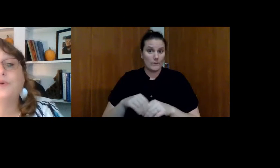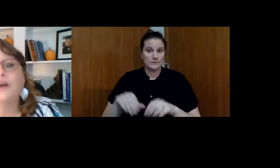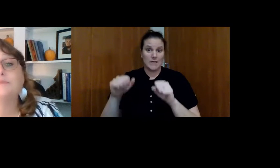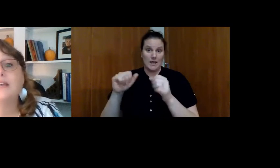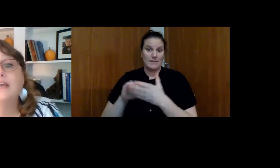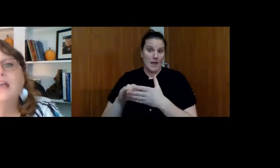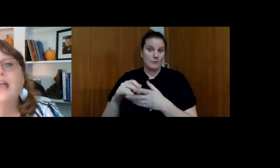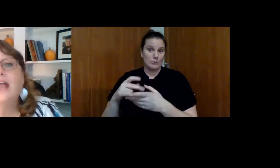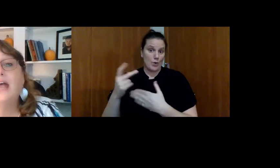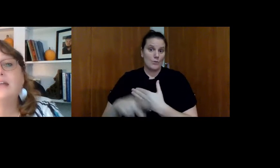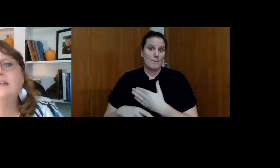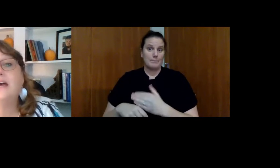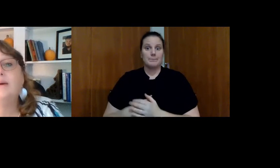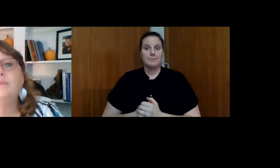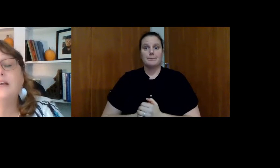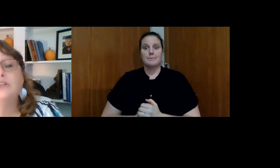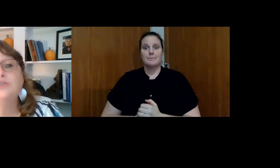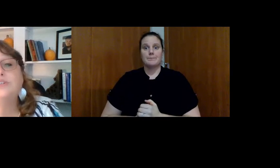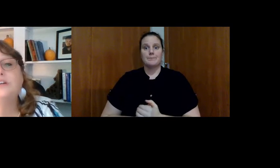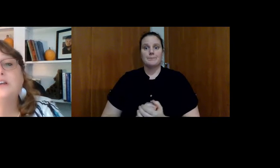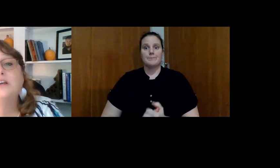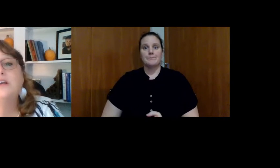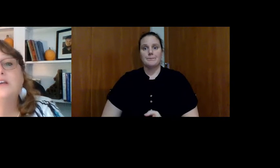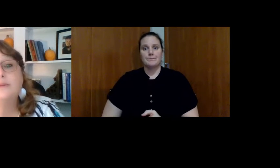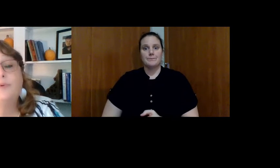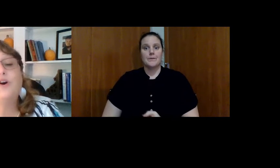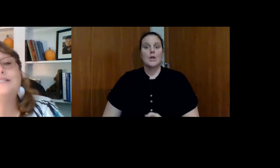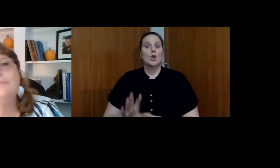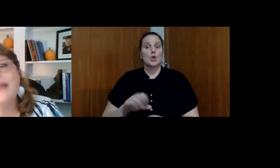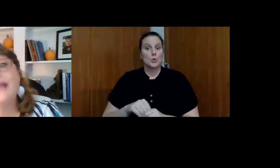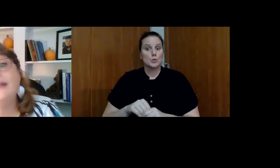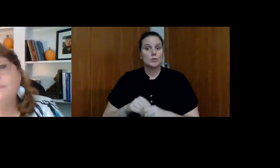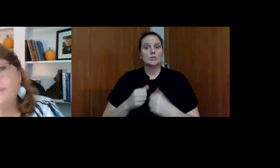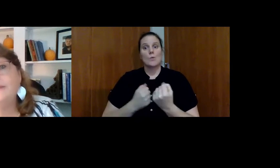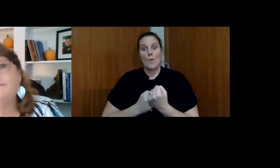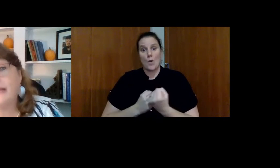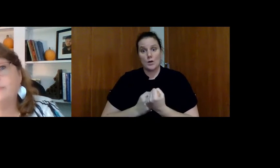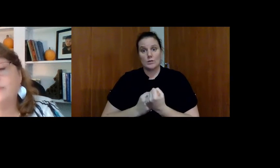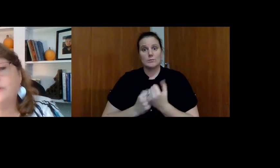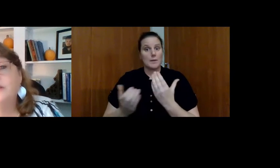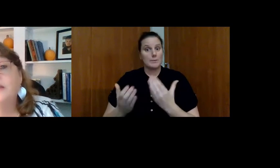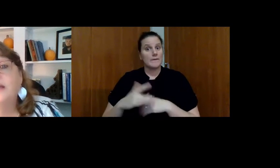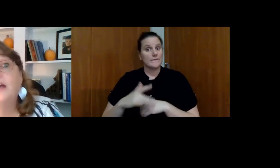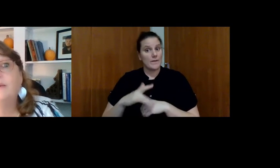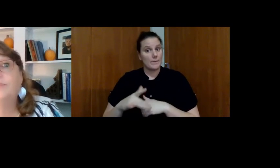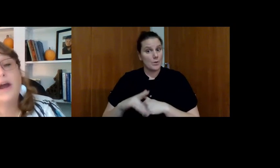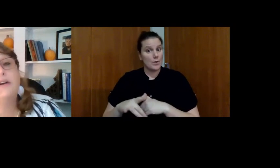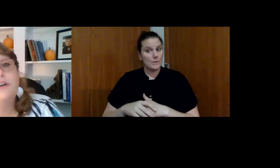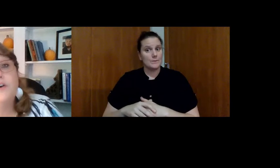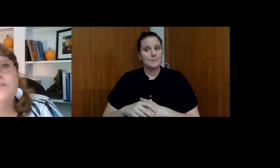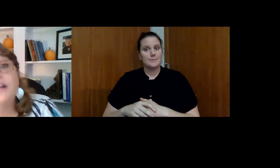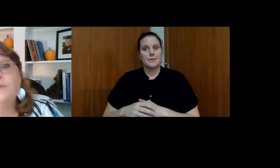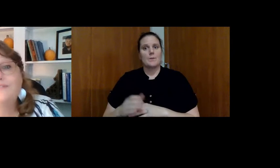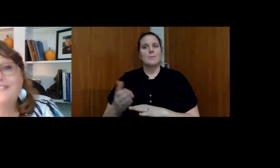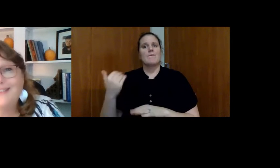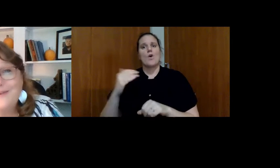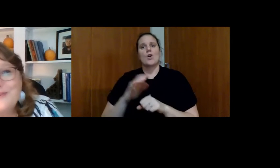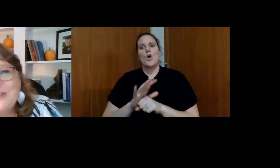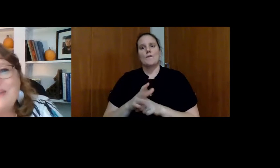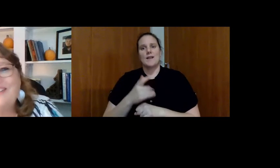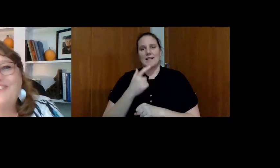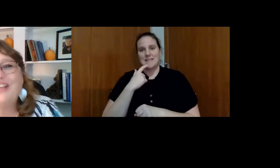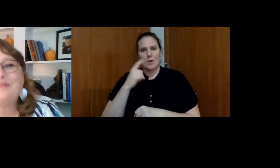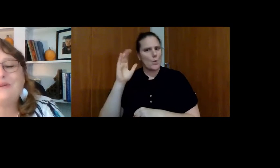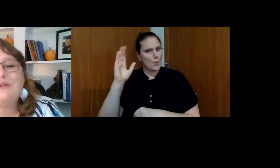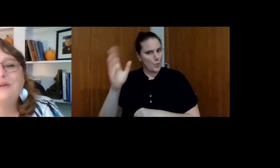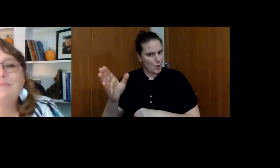those programs. And inclusion supports may be available. Prior to COVID, I would have said they